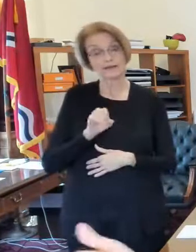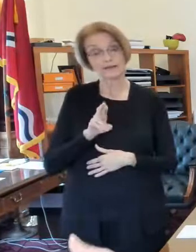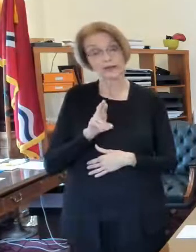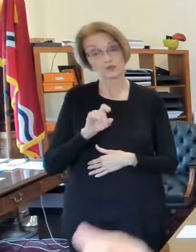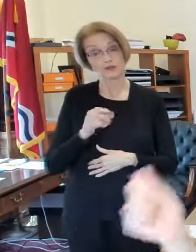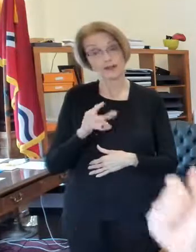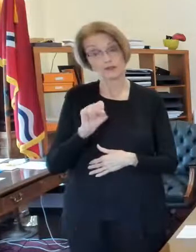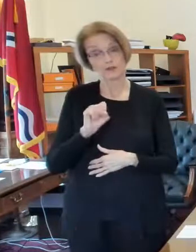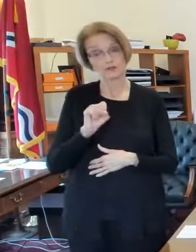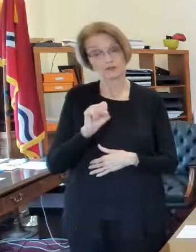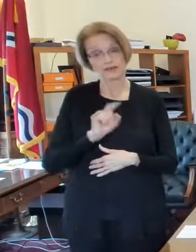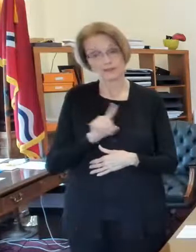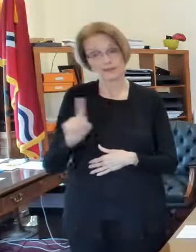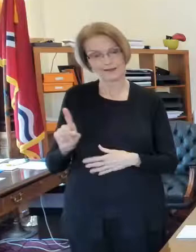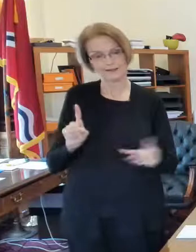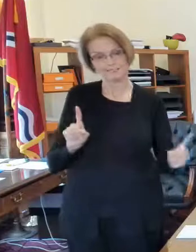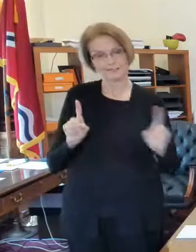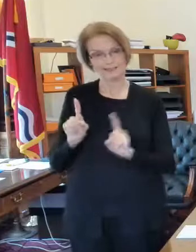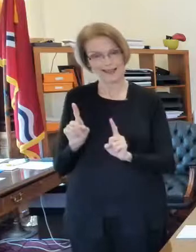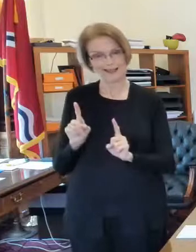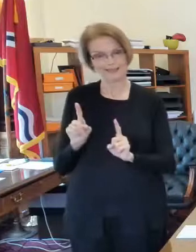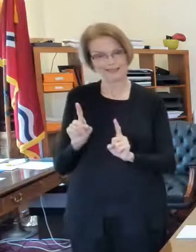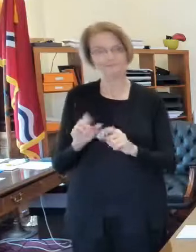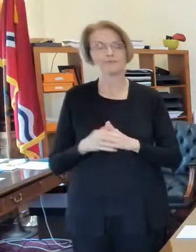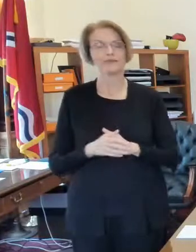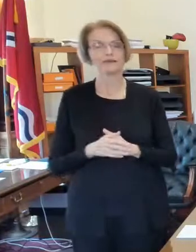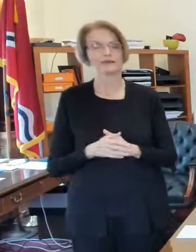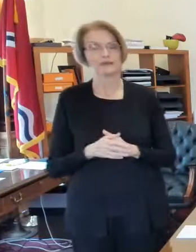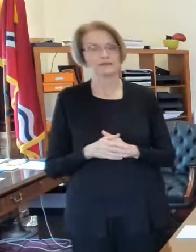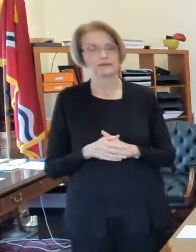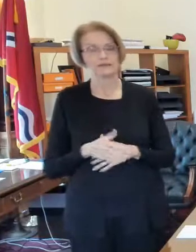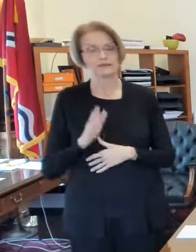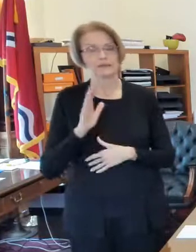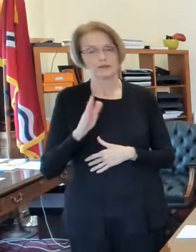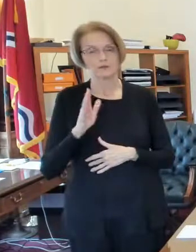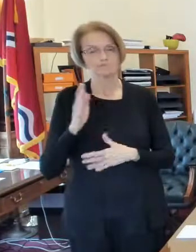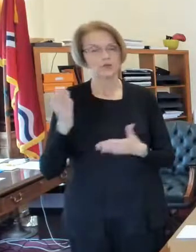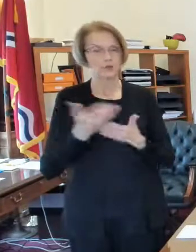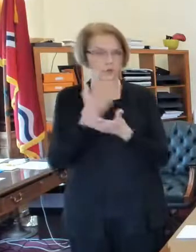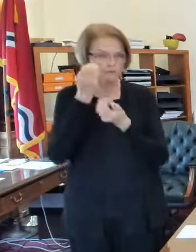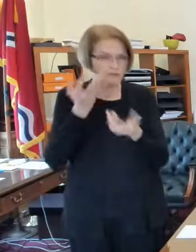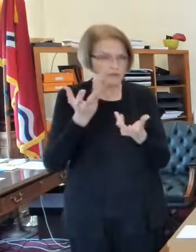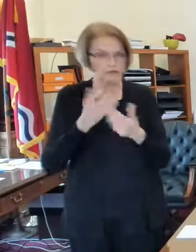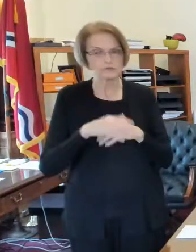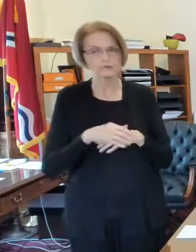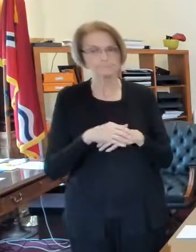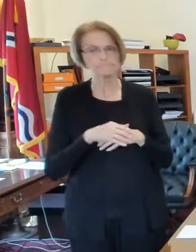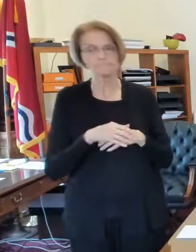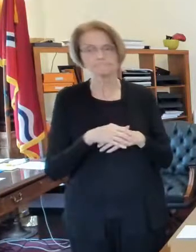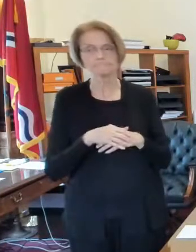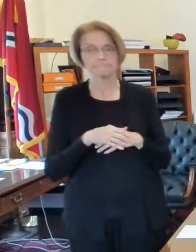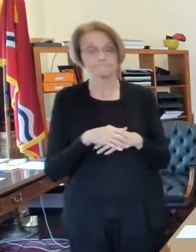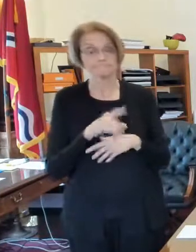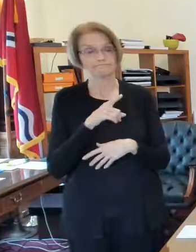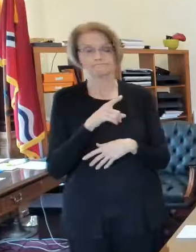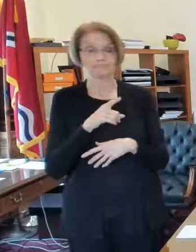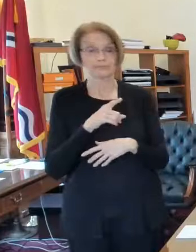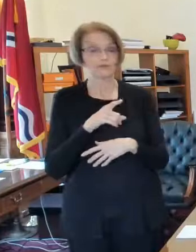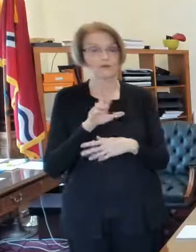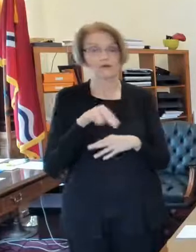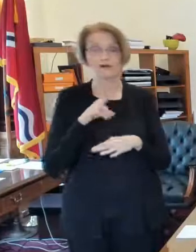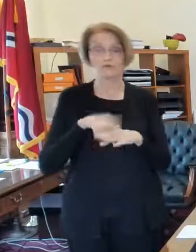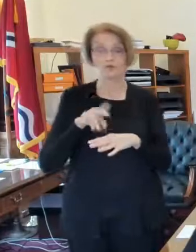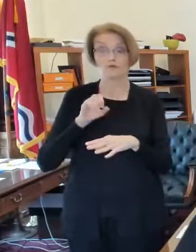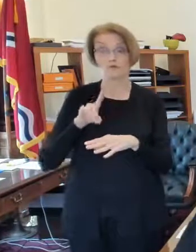eccles i'm going to slide out he can slide in he's going to give you some updates and uh of course he's the best person to answer your